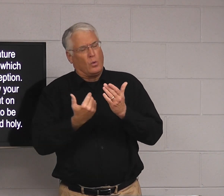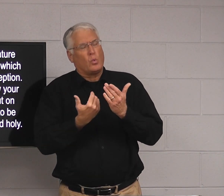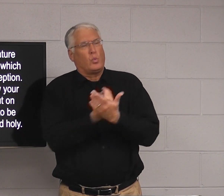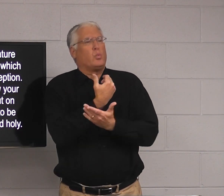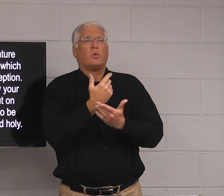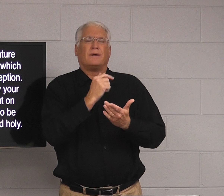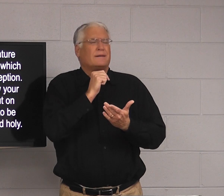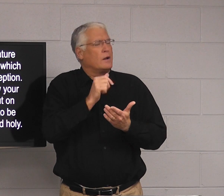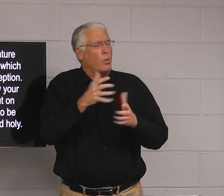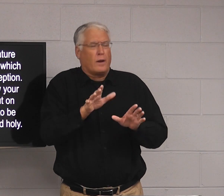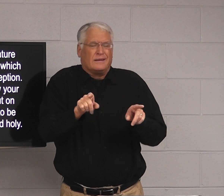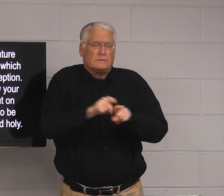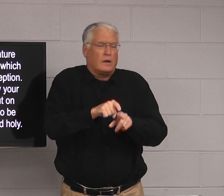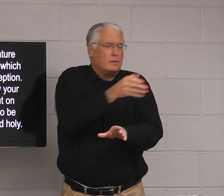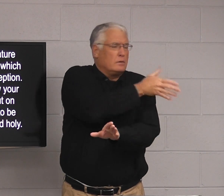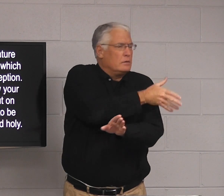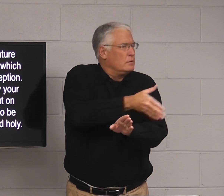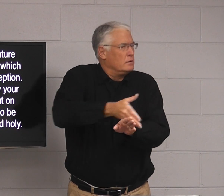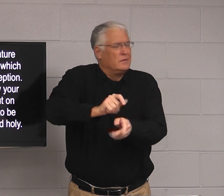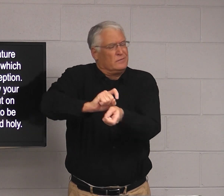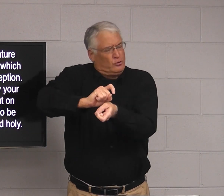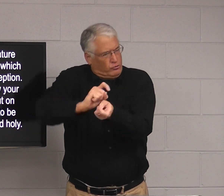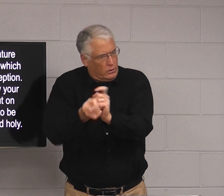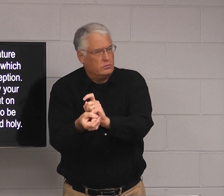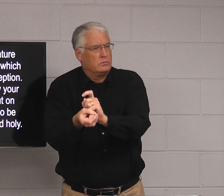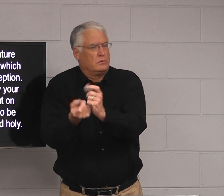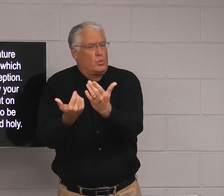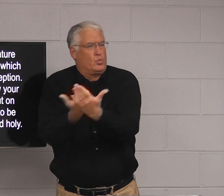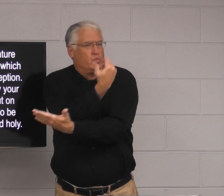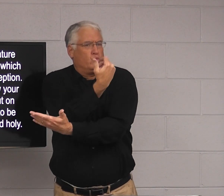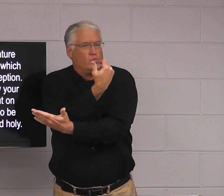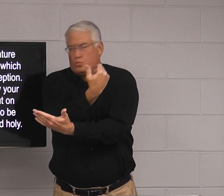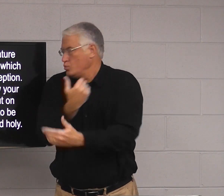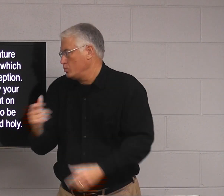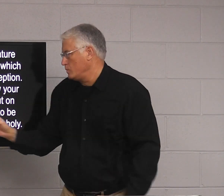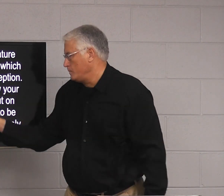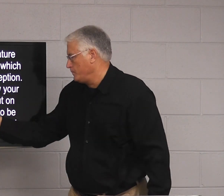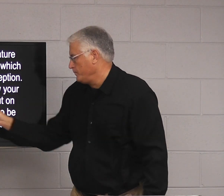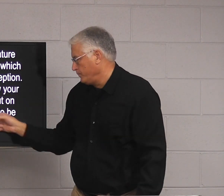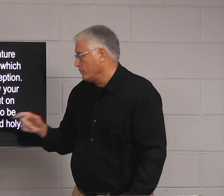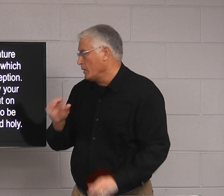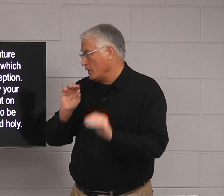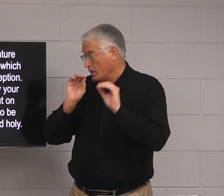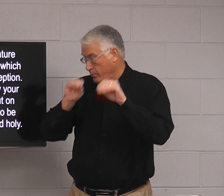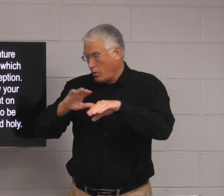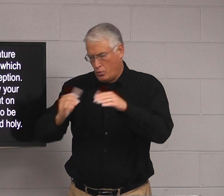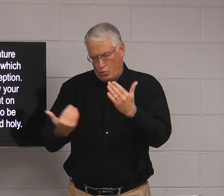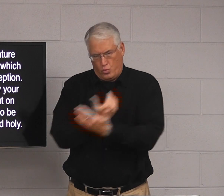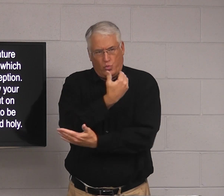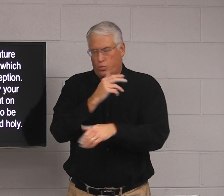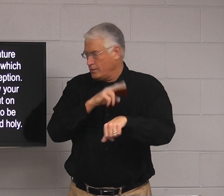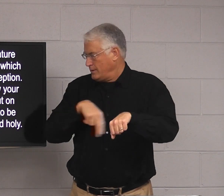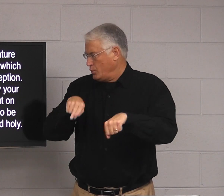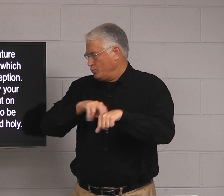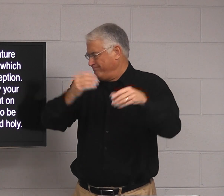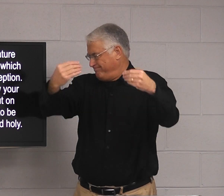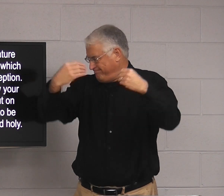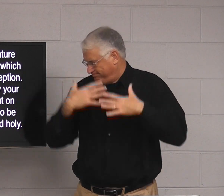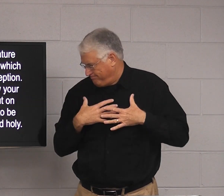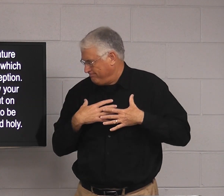Change that to new. Don't allow the same as what was before. You have to change to something new. And you put on your new nature